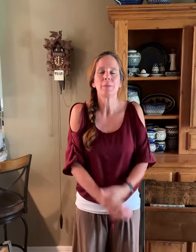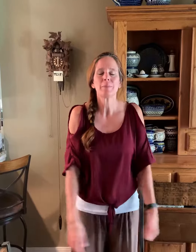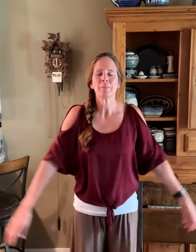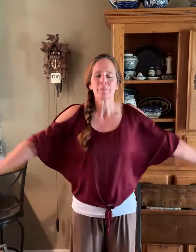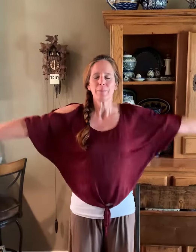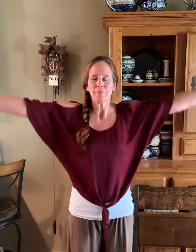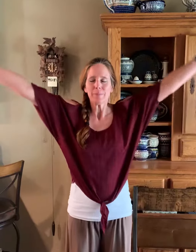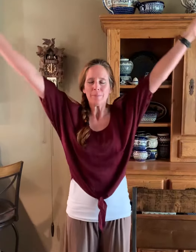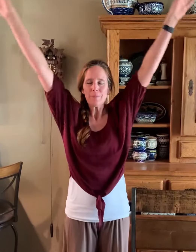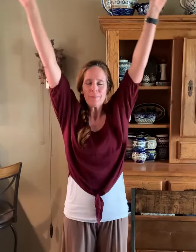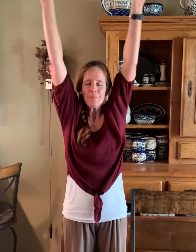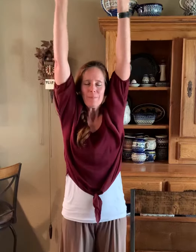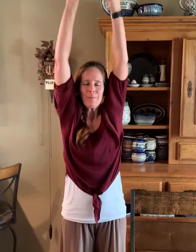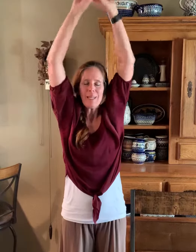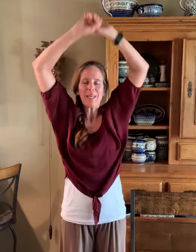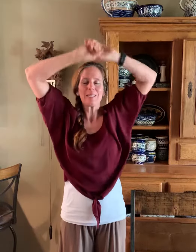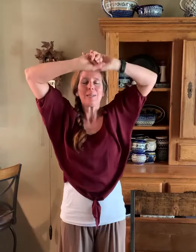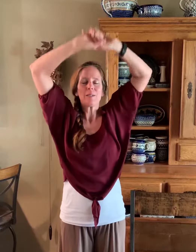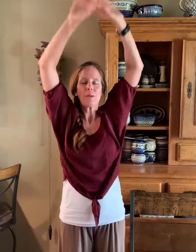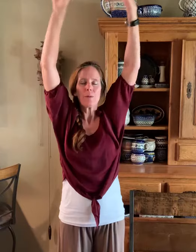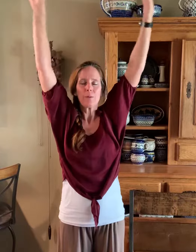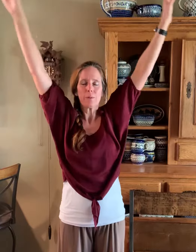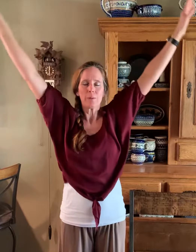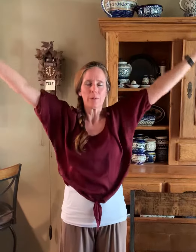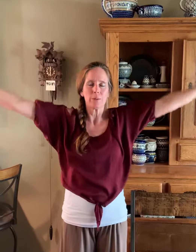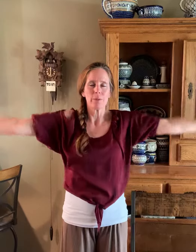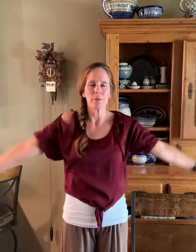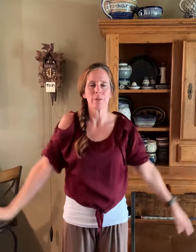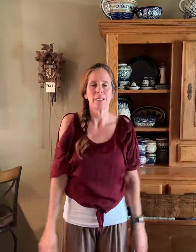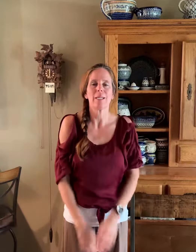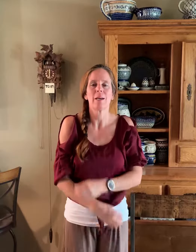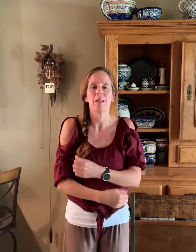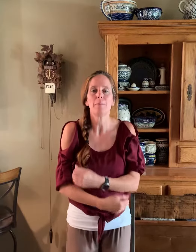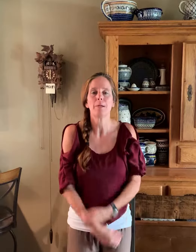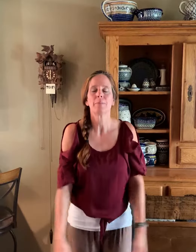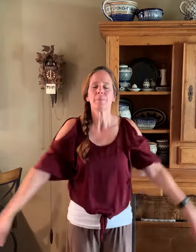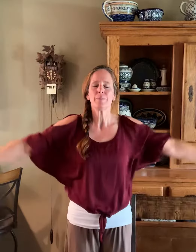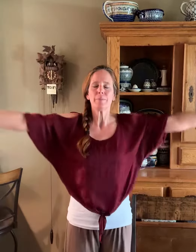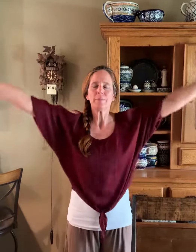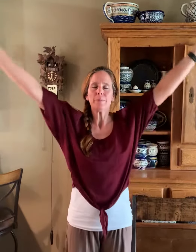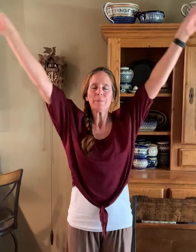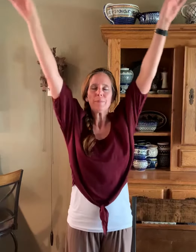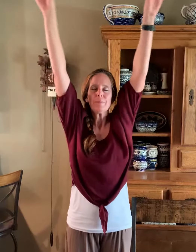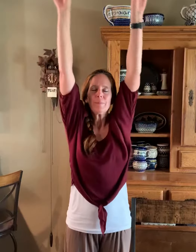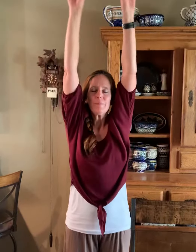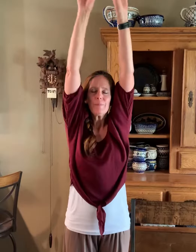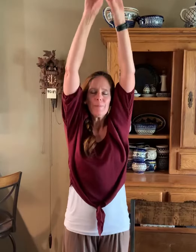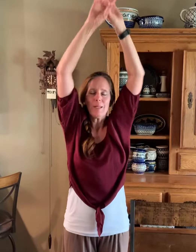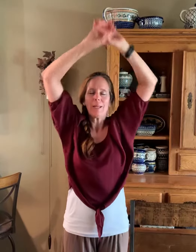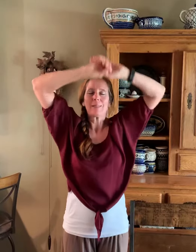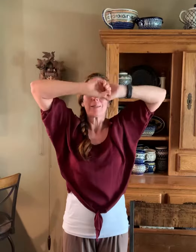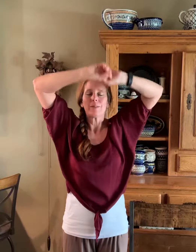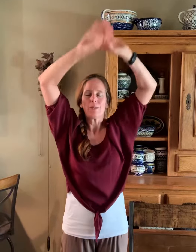and exhale down. Inhale up and exhale down.